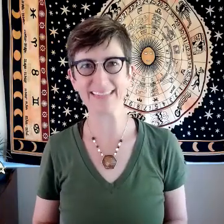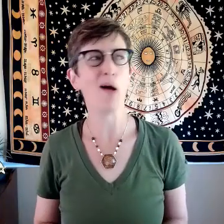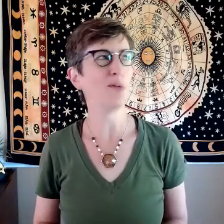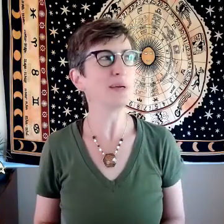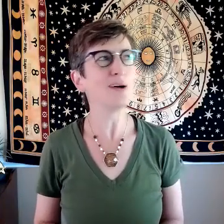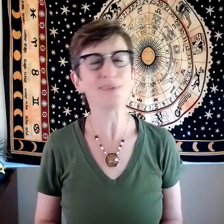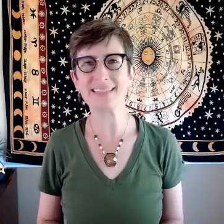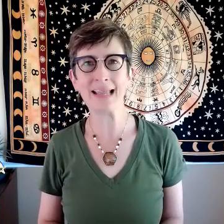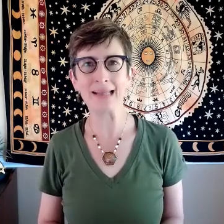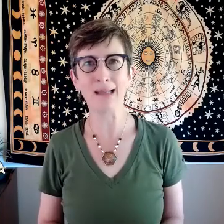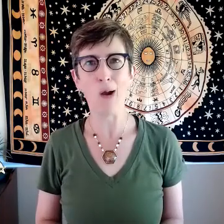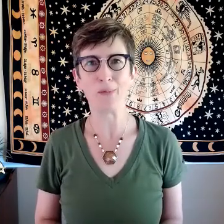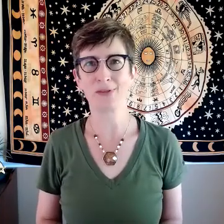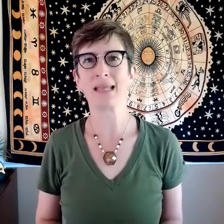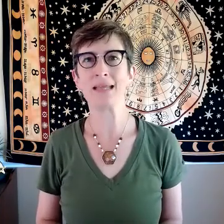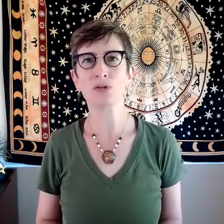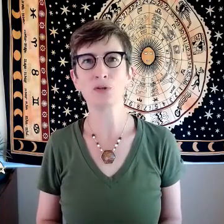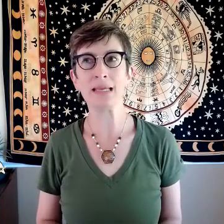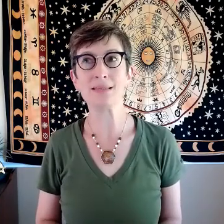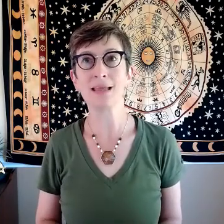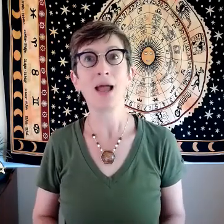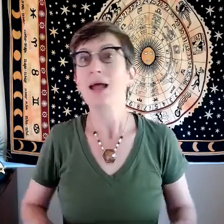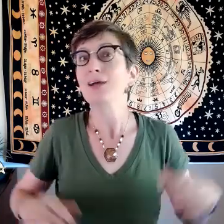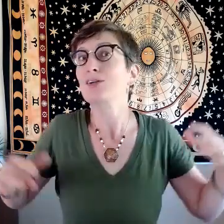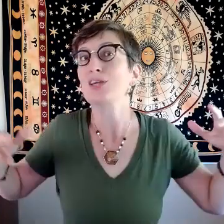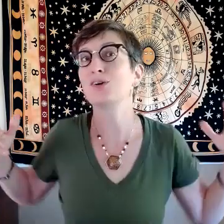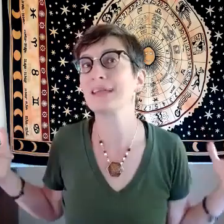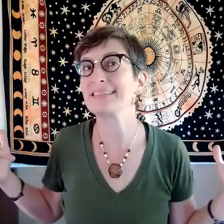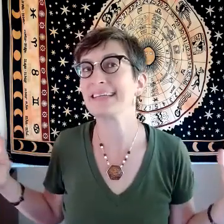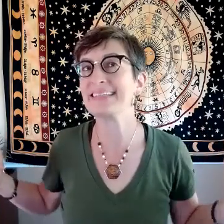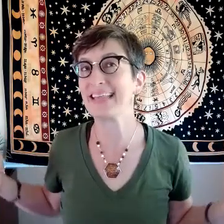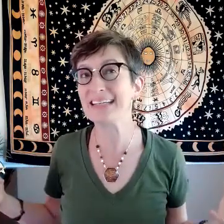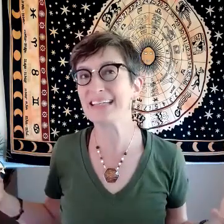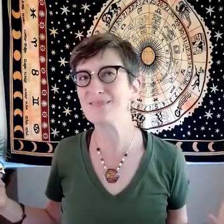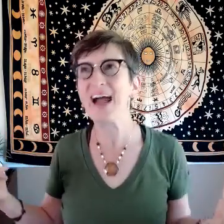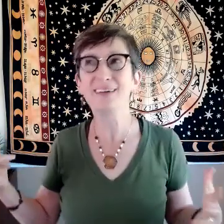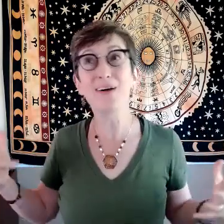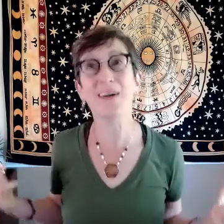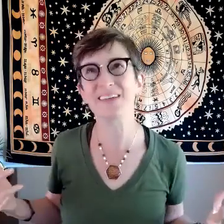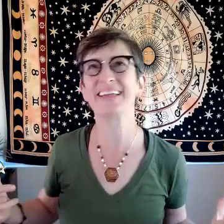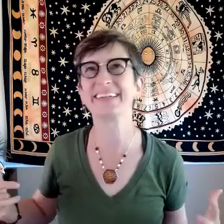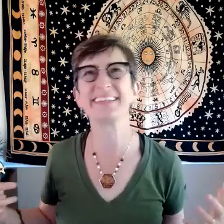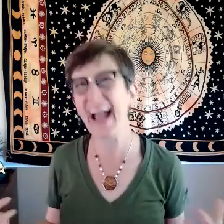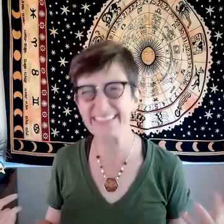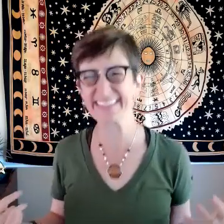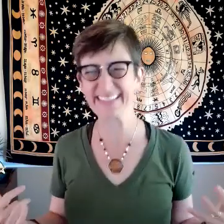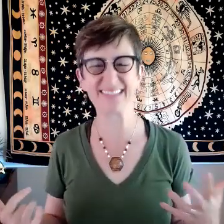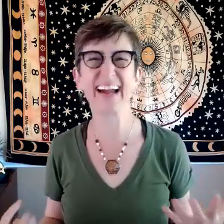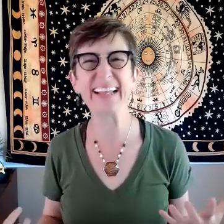when we don't see it with our kid who is curious and excited about all of their classes right